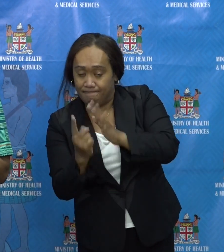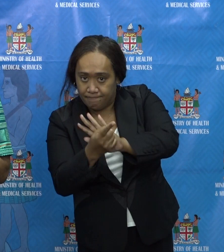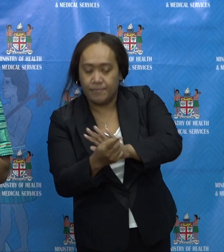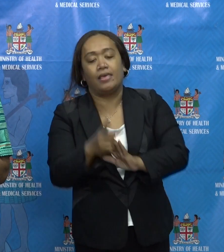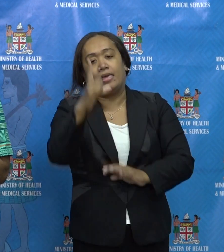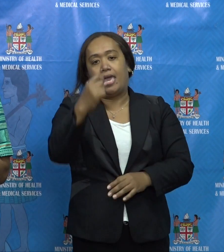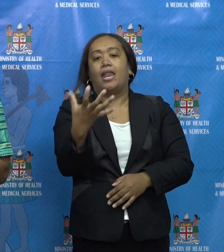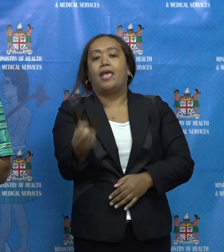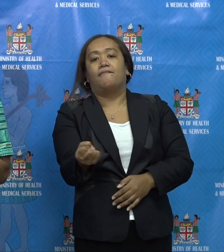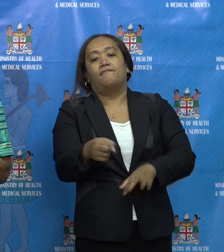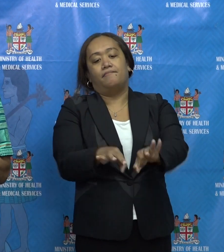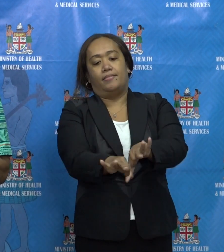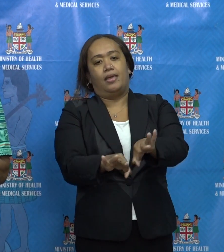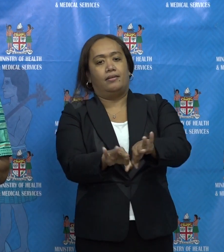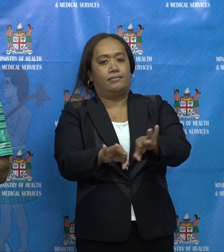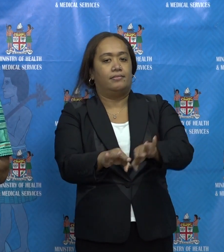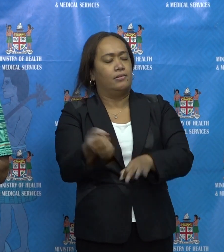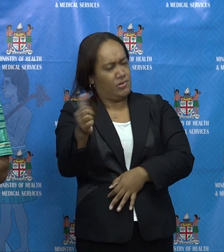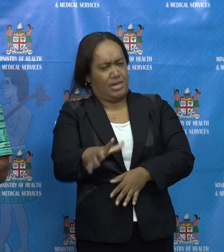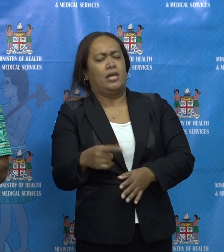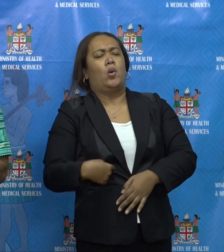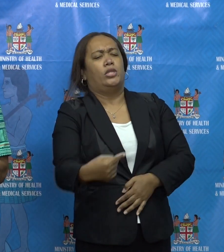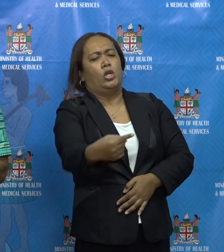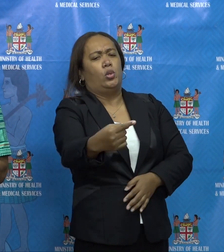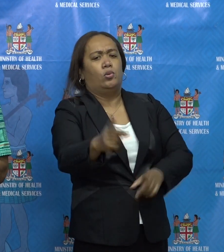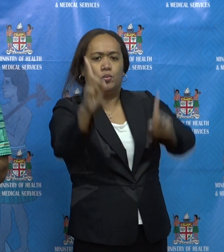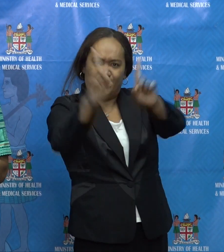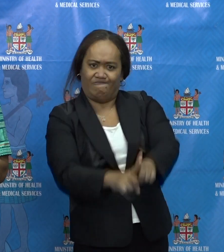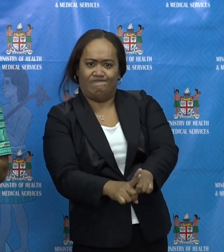we're still continuing that plan. That's a plan that we'll stick with.